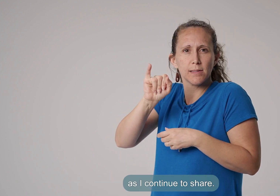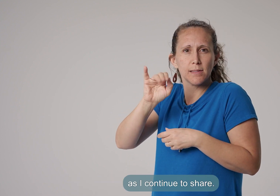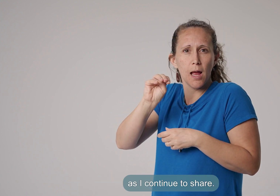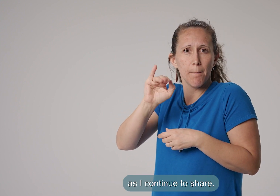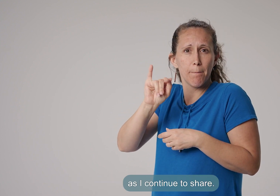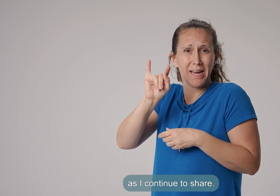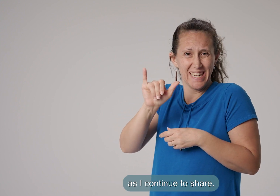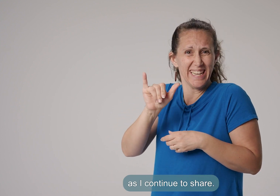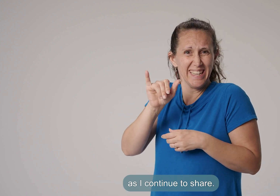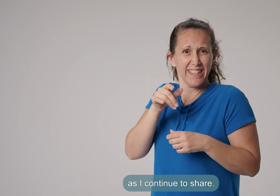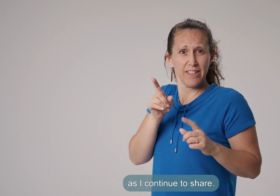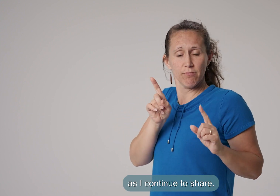continue to share.